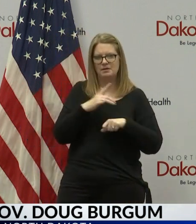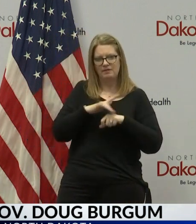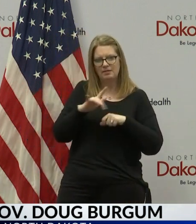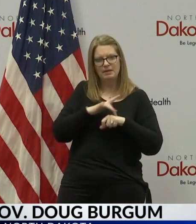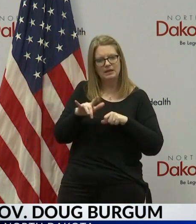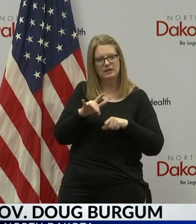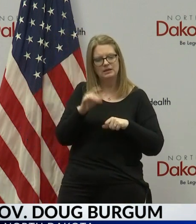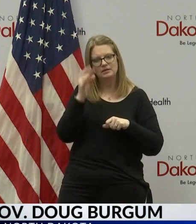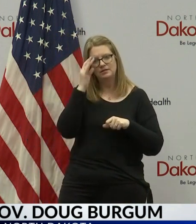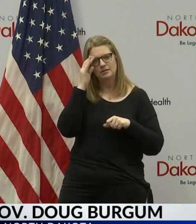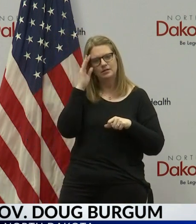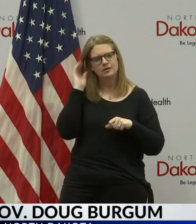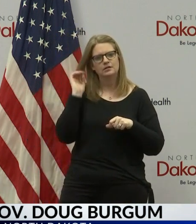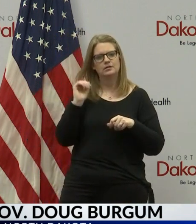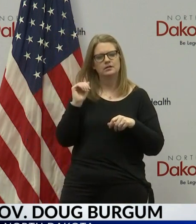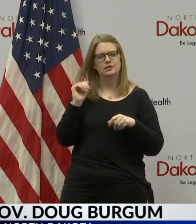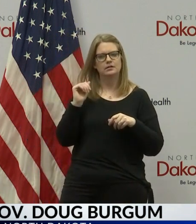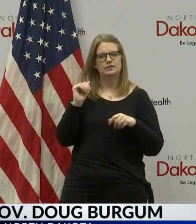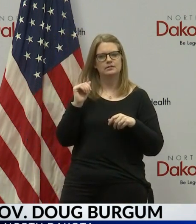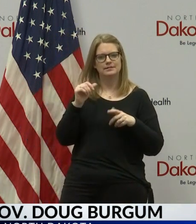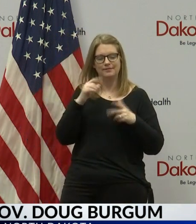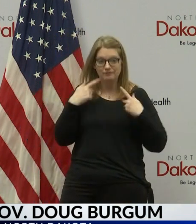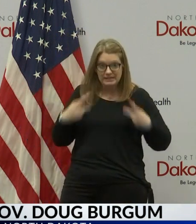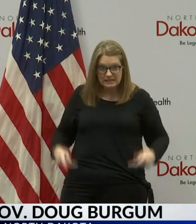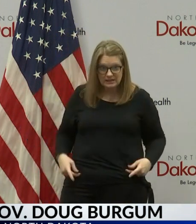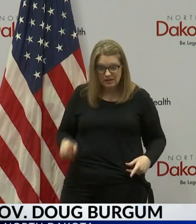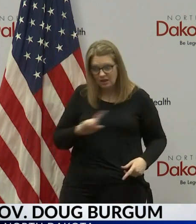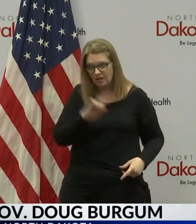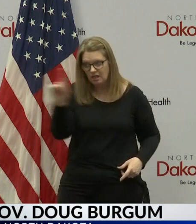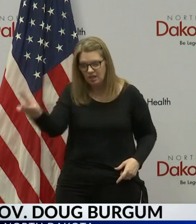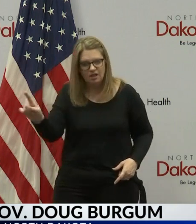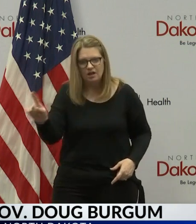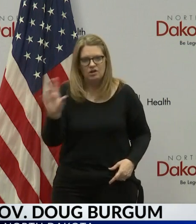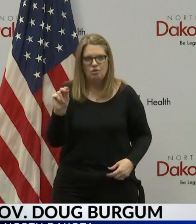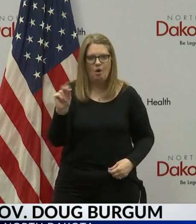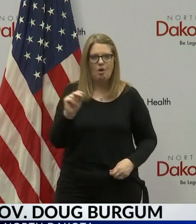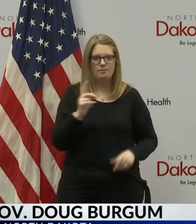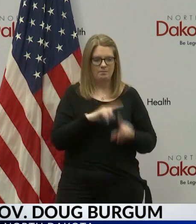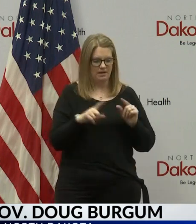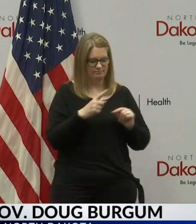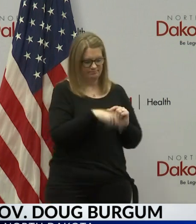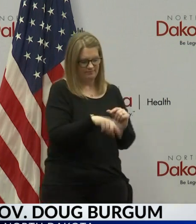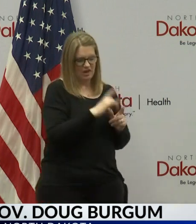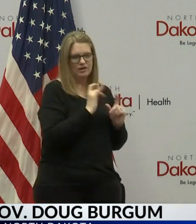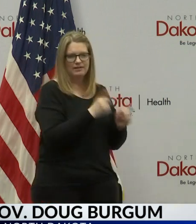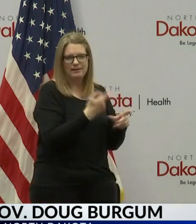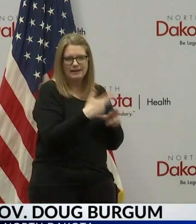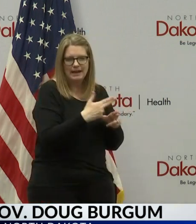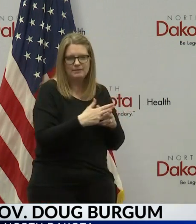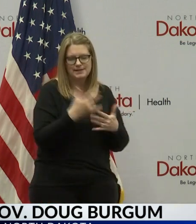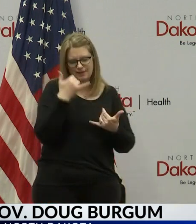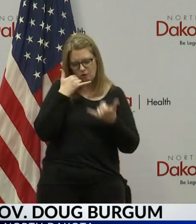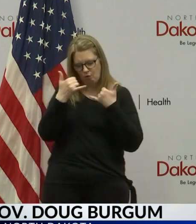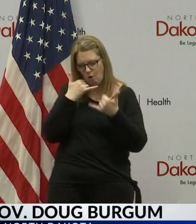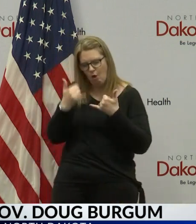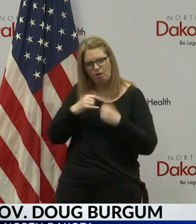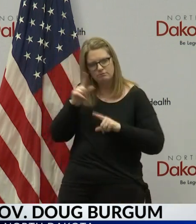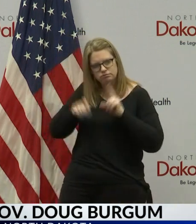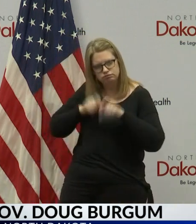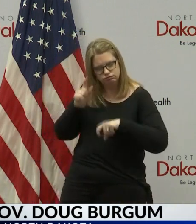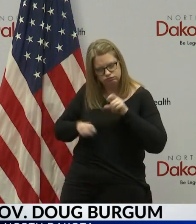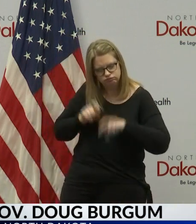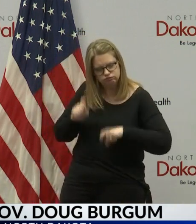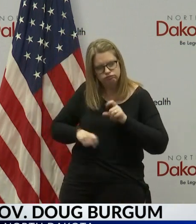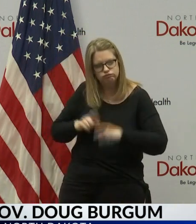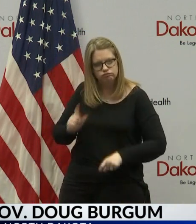And when I say brought in, not necessarily physically there, but they're, you know, given a list of names and they're doing the phone interviews because contact tracing is